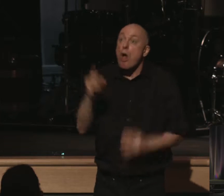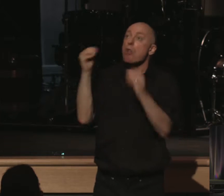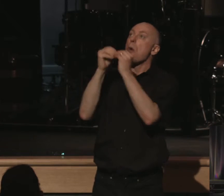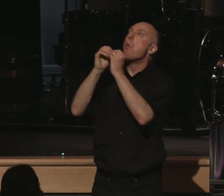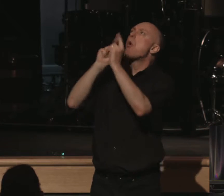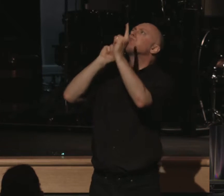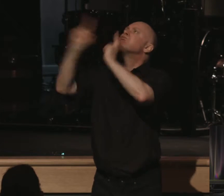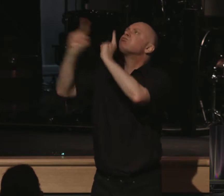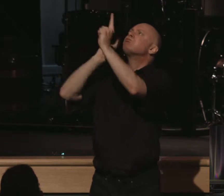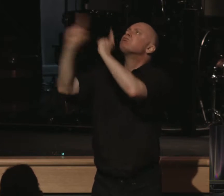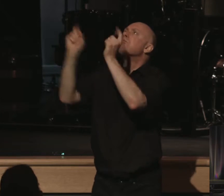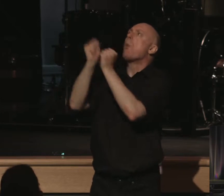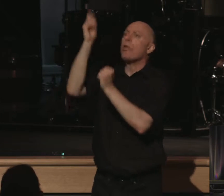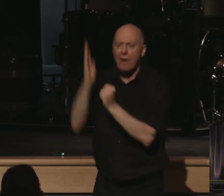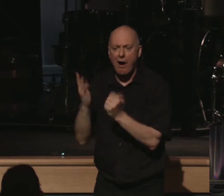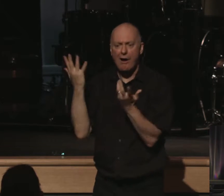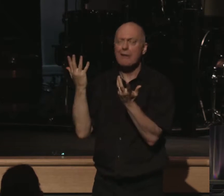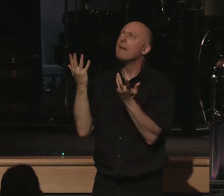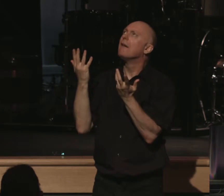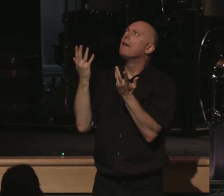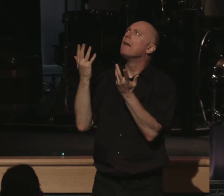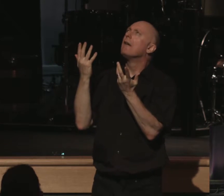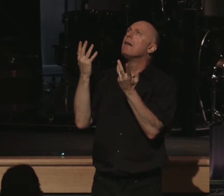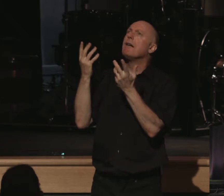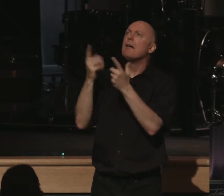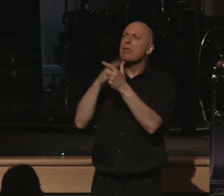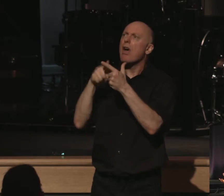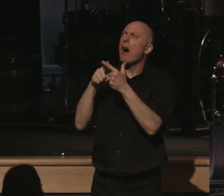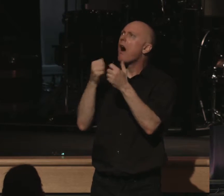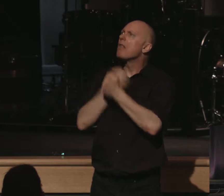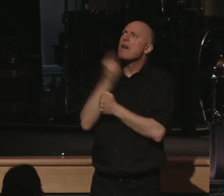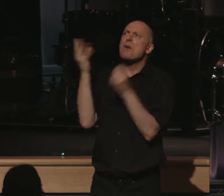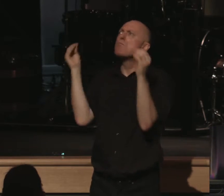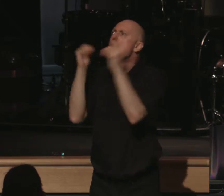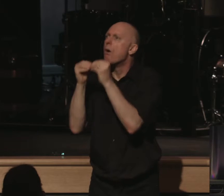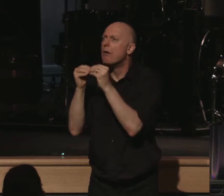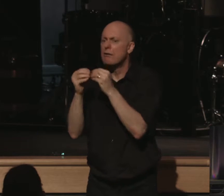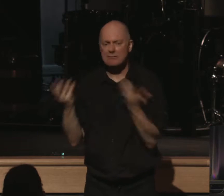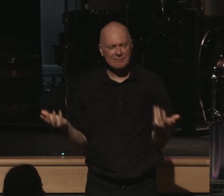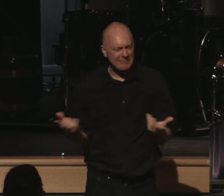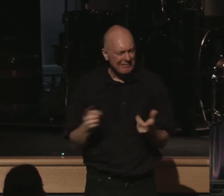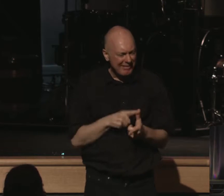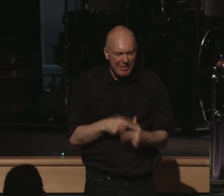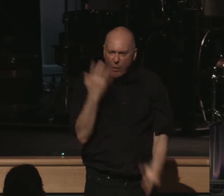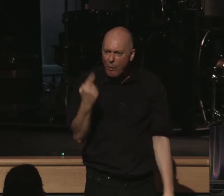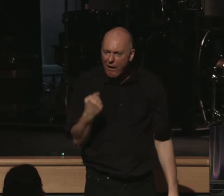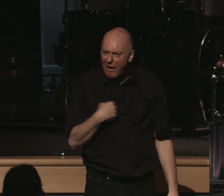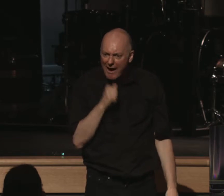speak with this awesome God and find him in prayer, the more I will love him, then why don't I pray more?